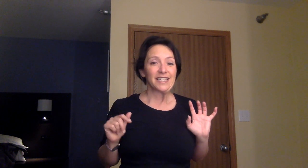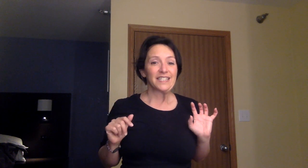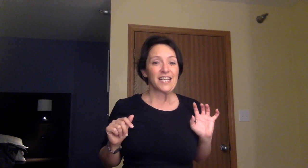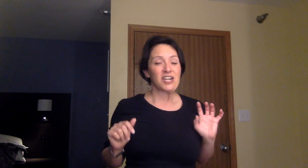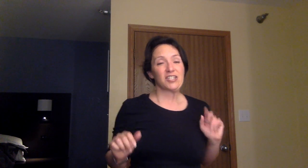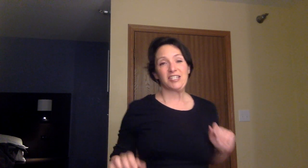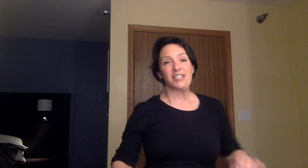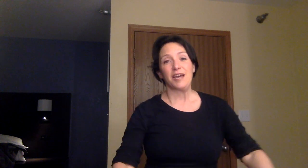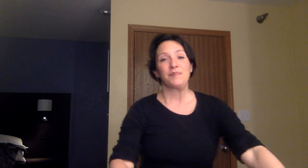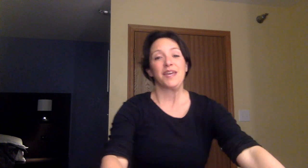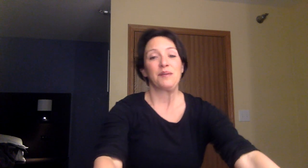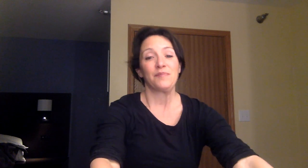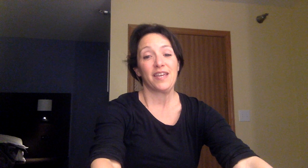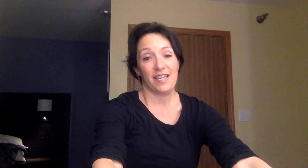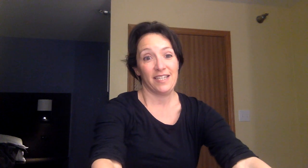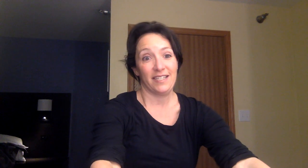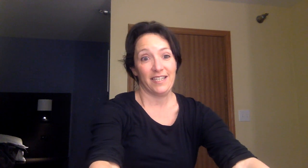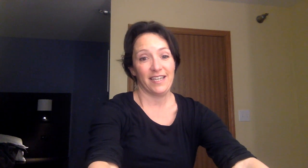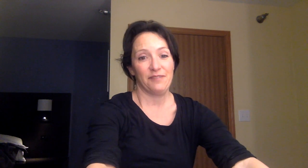the stairs until that became easy again.